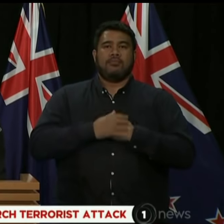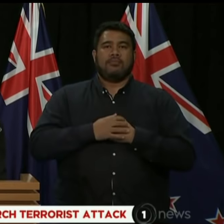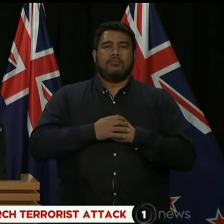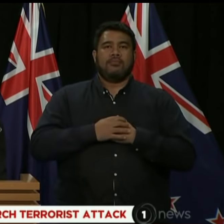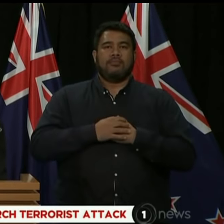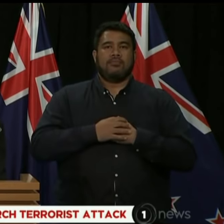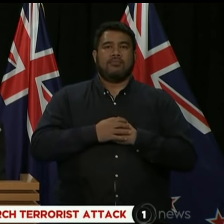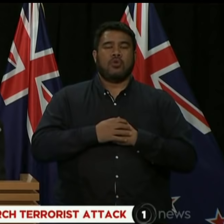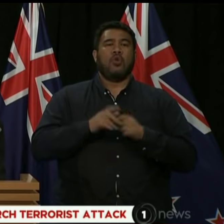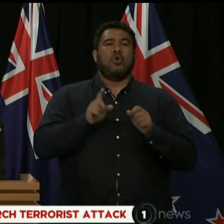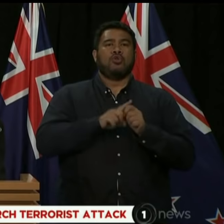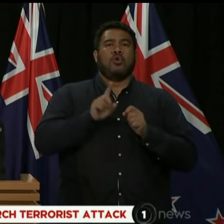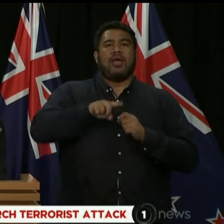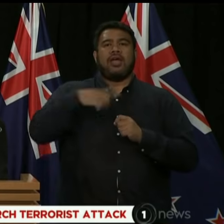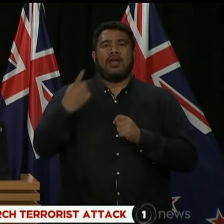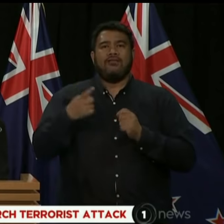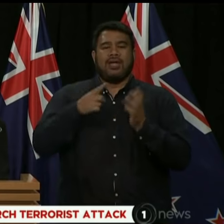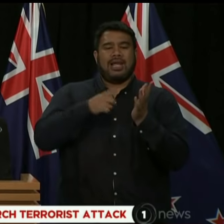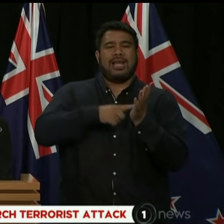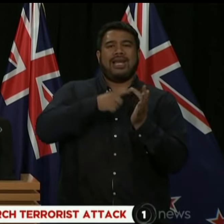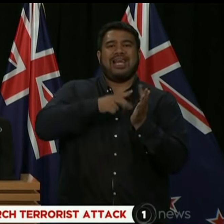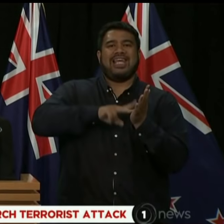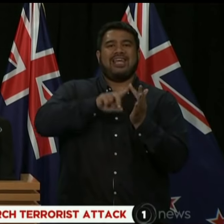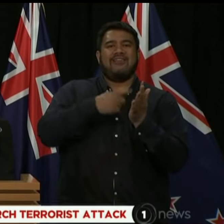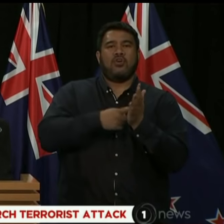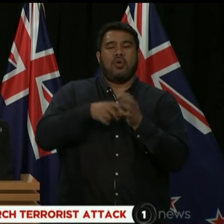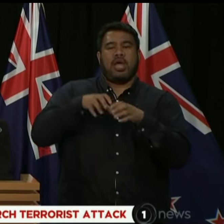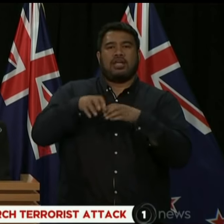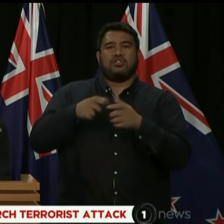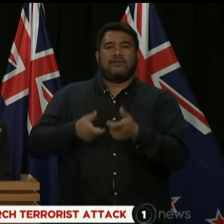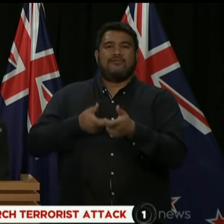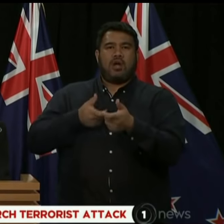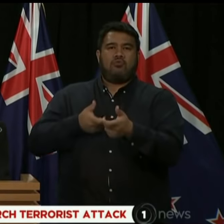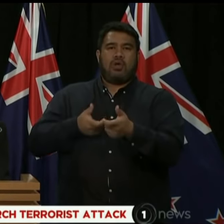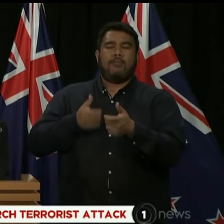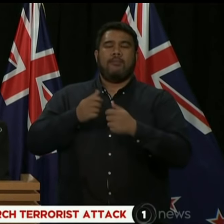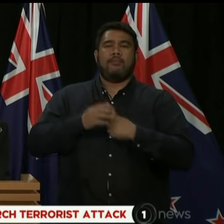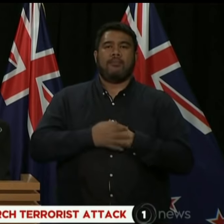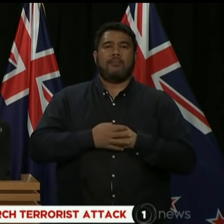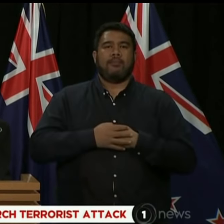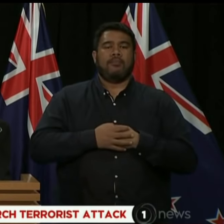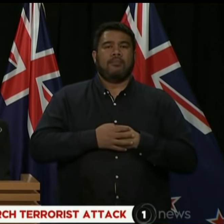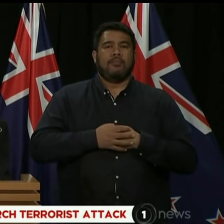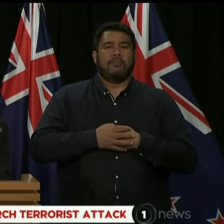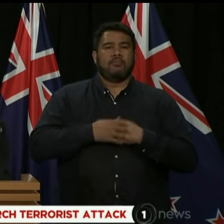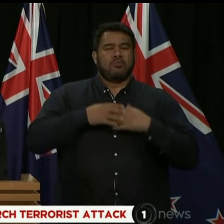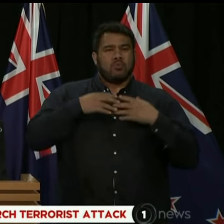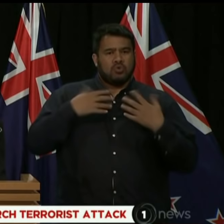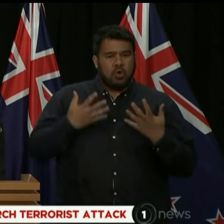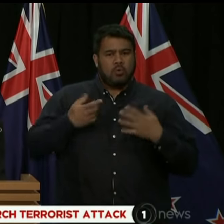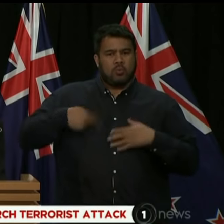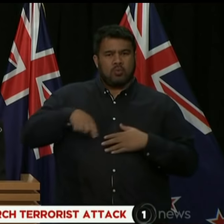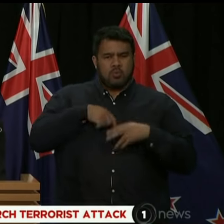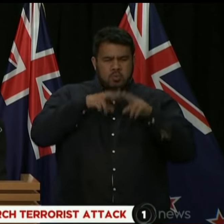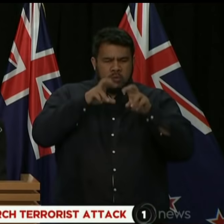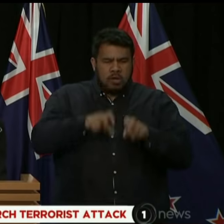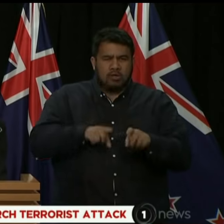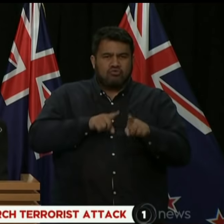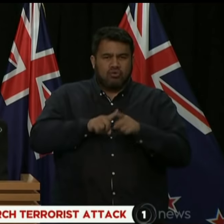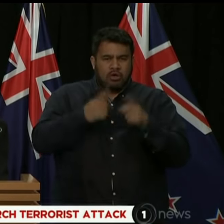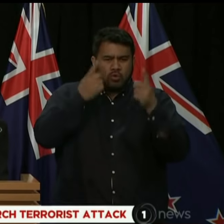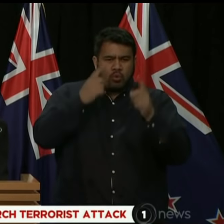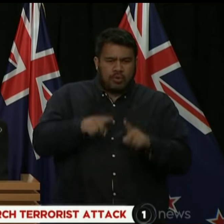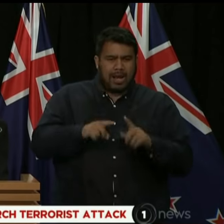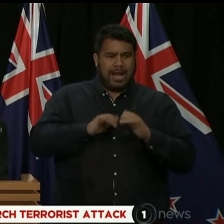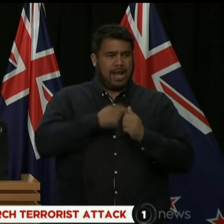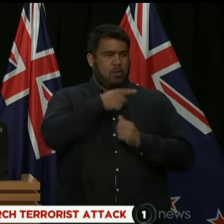firearm was also found. While work is being done as to the chain of events that led to both the holding of